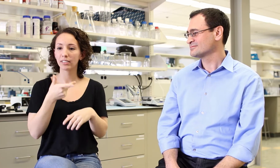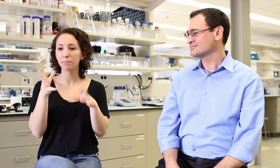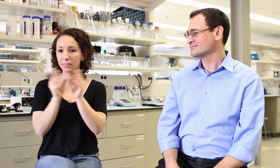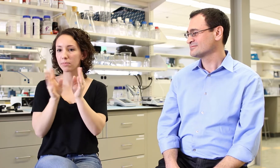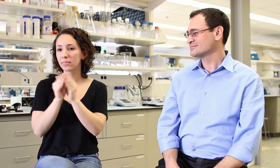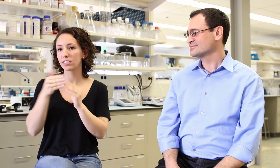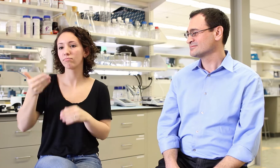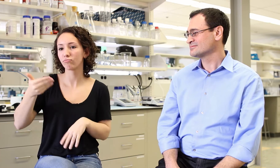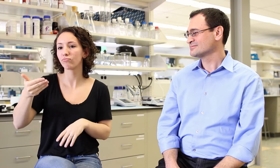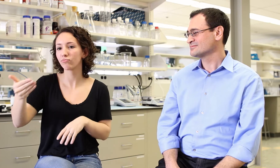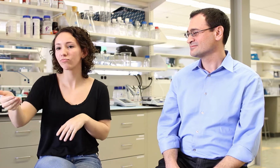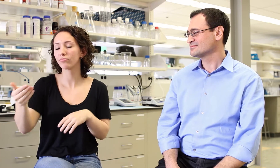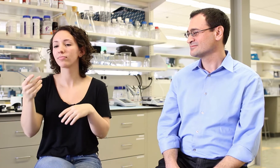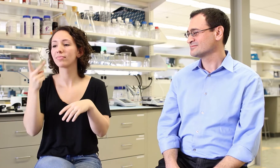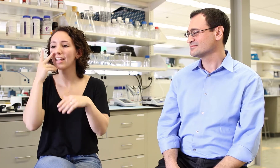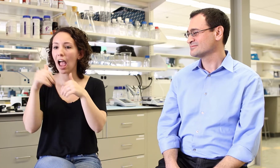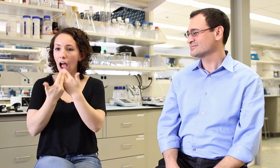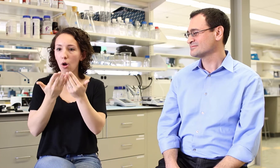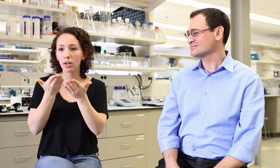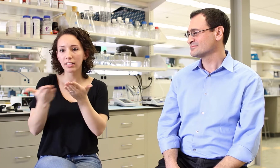three of us meet on a regular basis to gauge my progress.